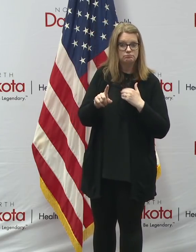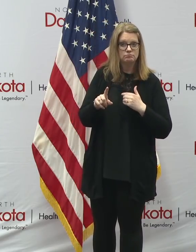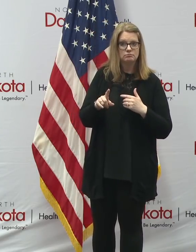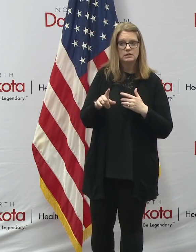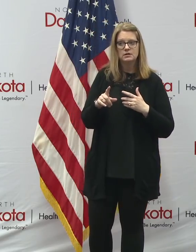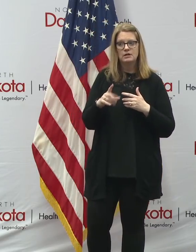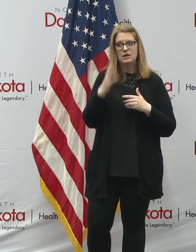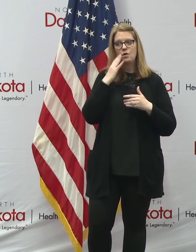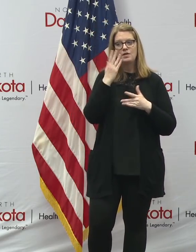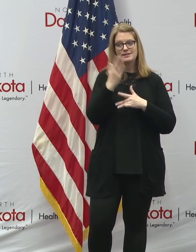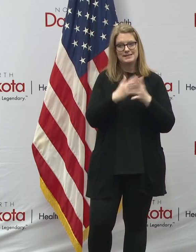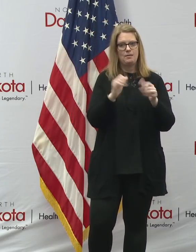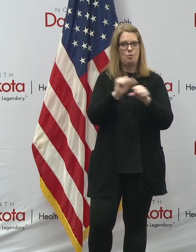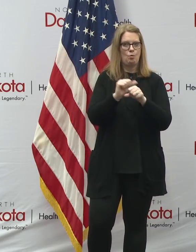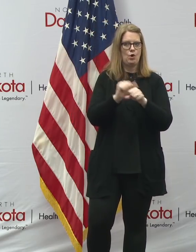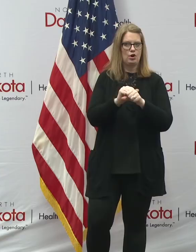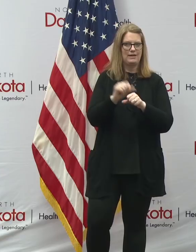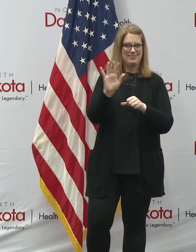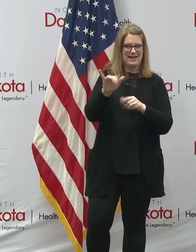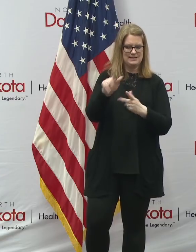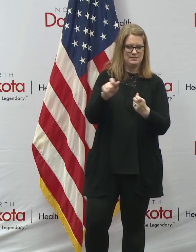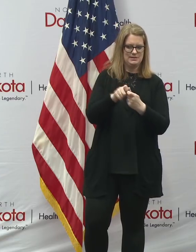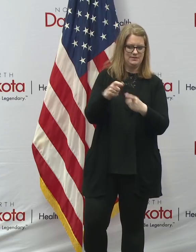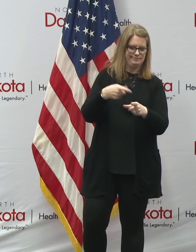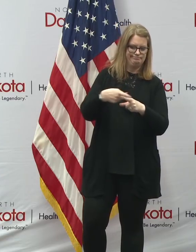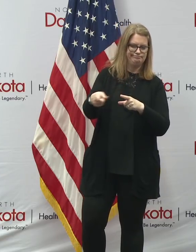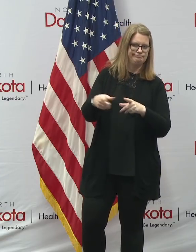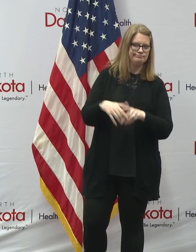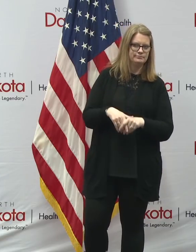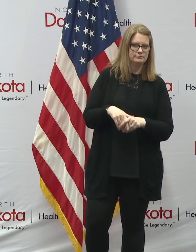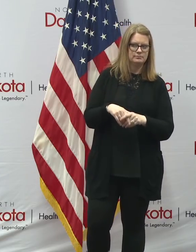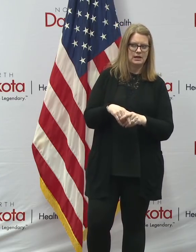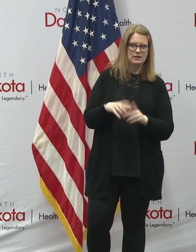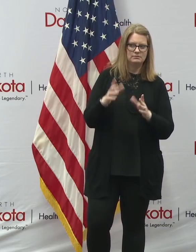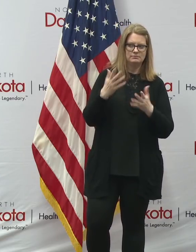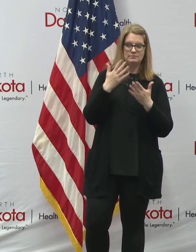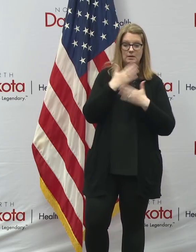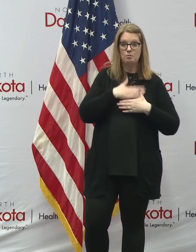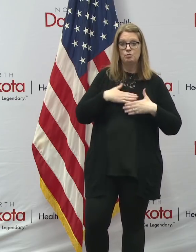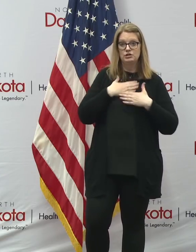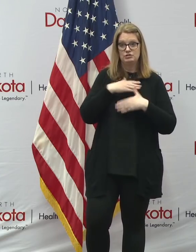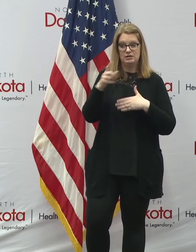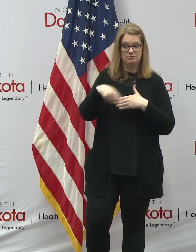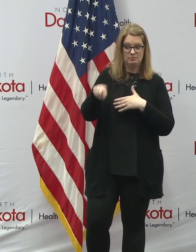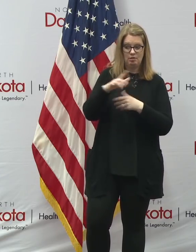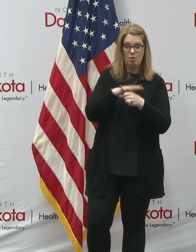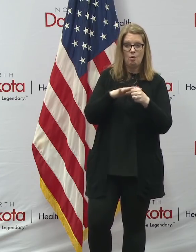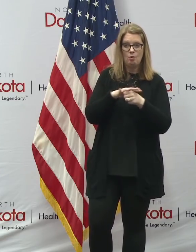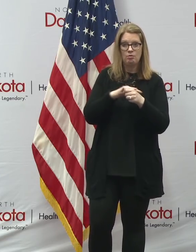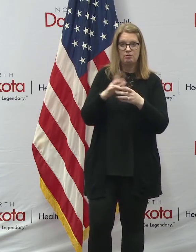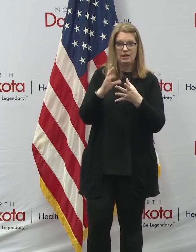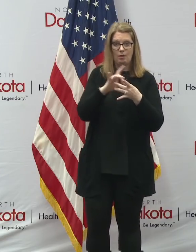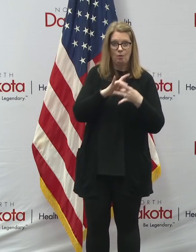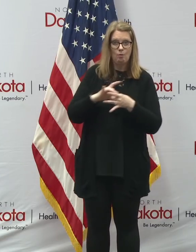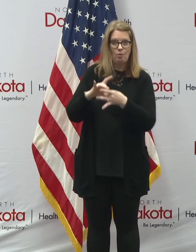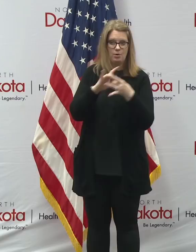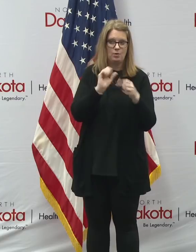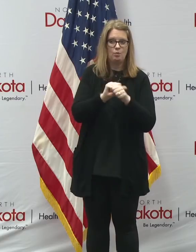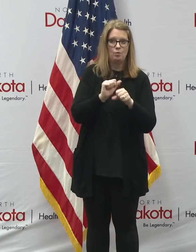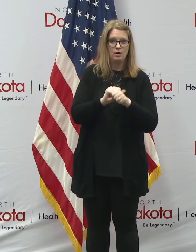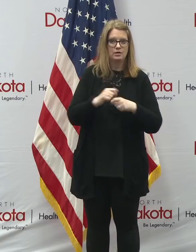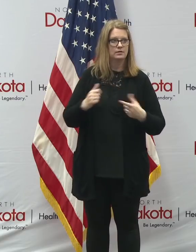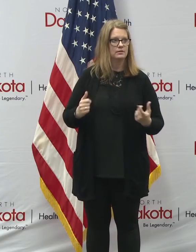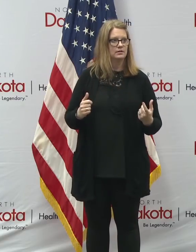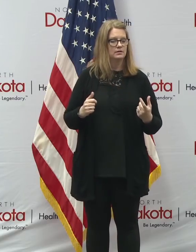already been work done in that area and we appreciate the provider and everybody locally and coordinating with us to do that. That's the kind of